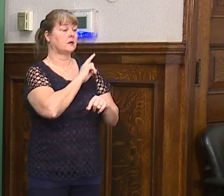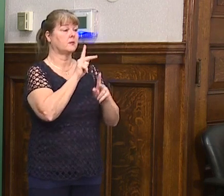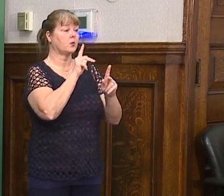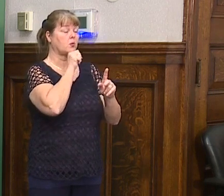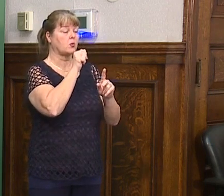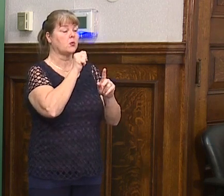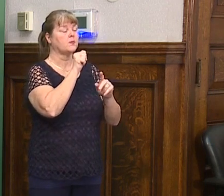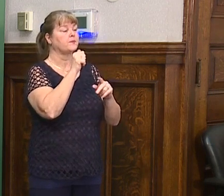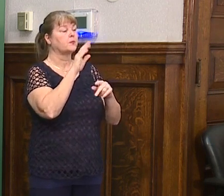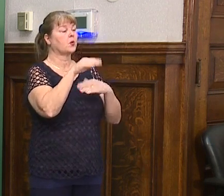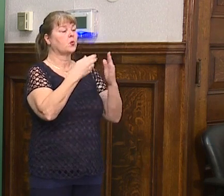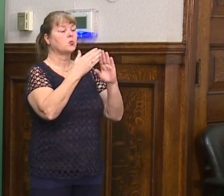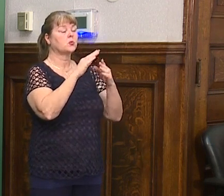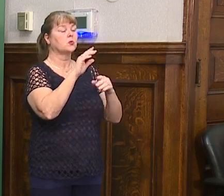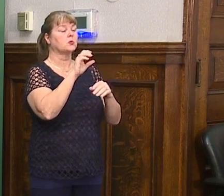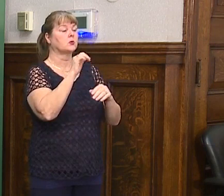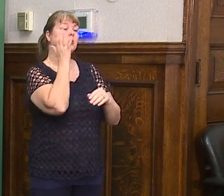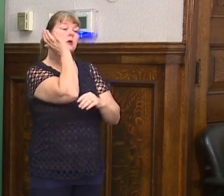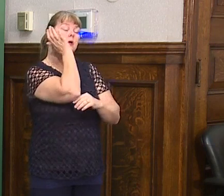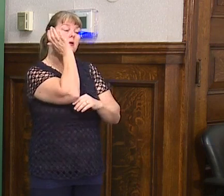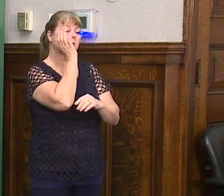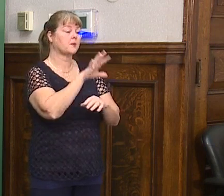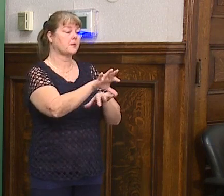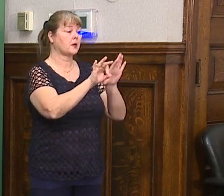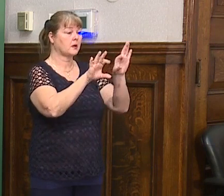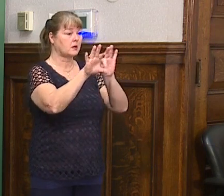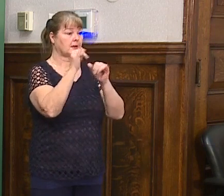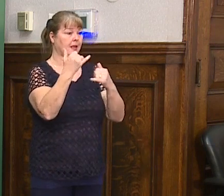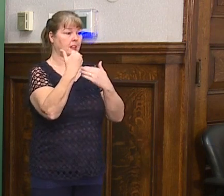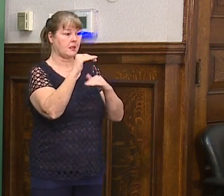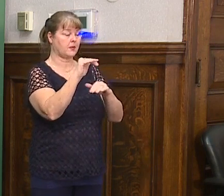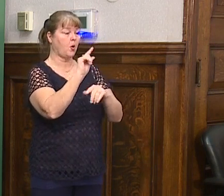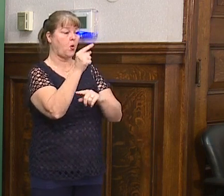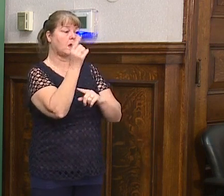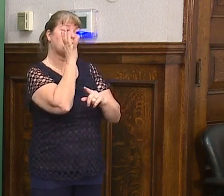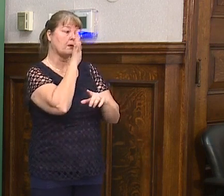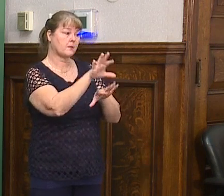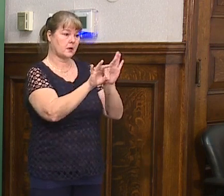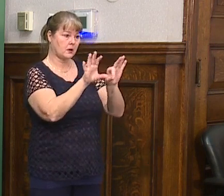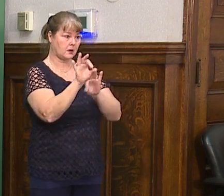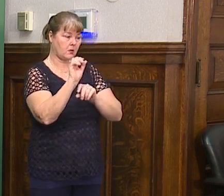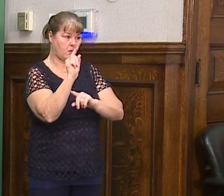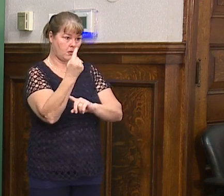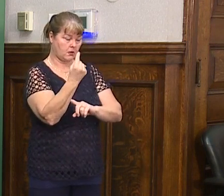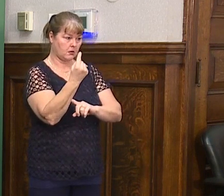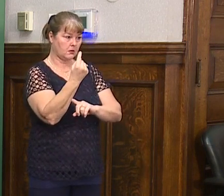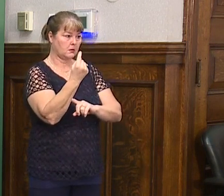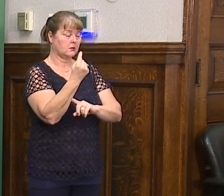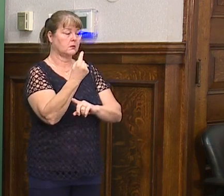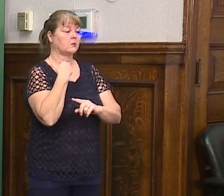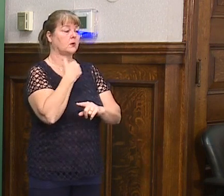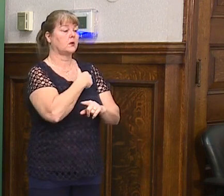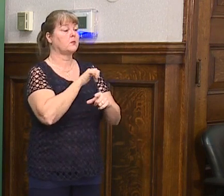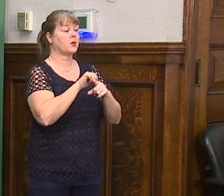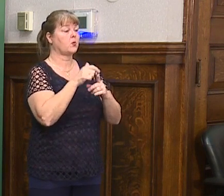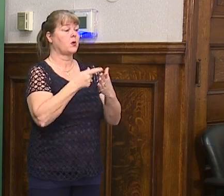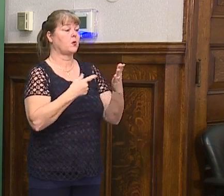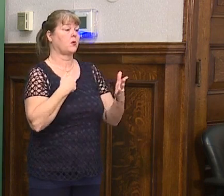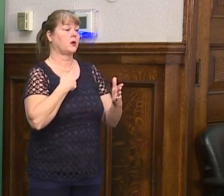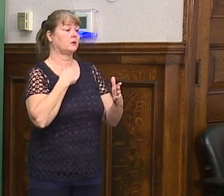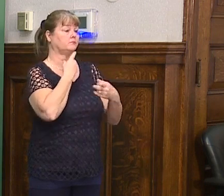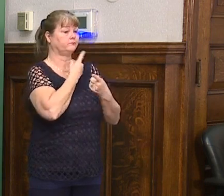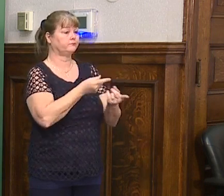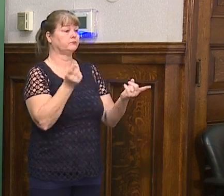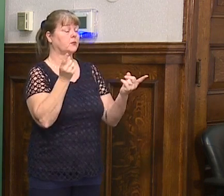sanitation services are now limited to only garbage collection, as we practice what we preach,